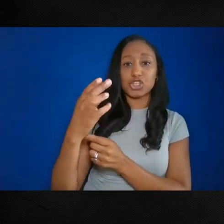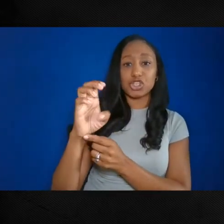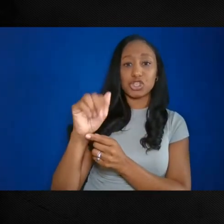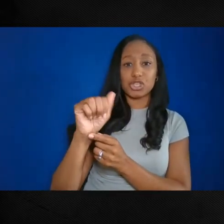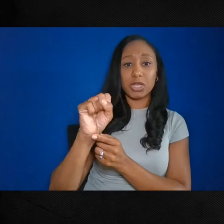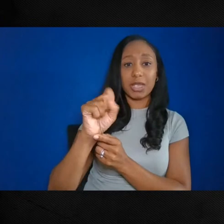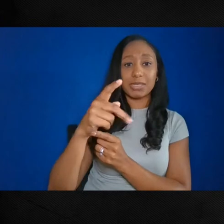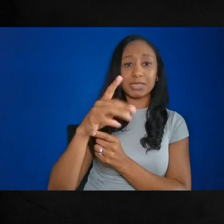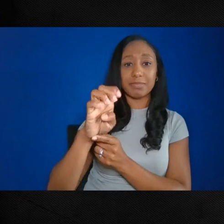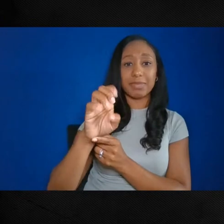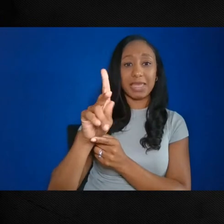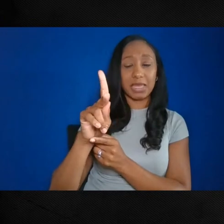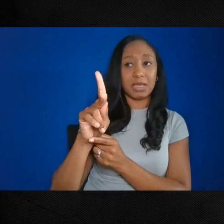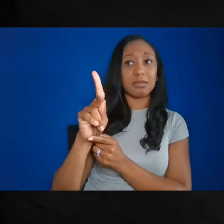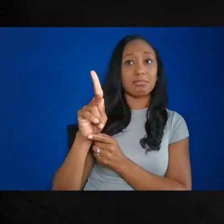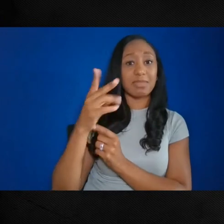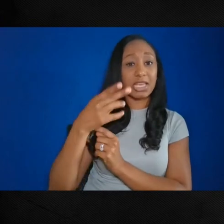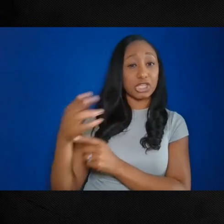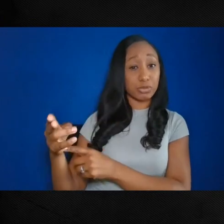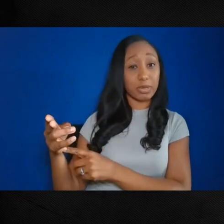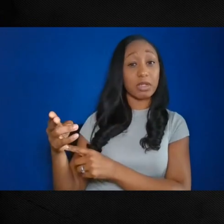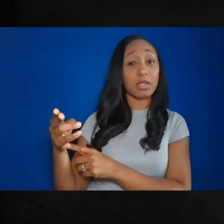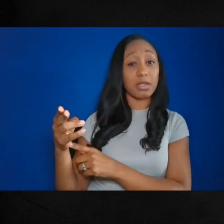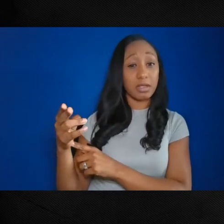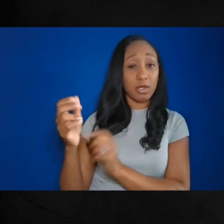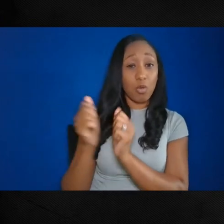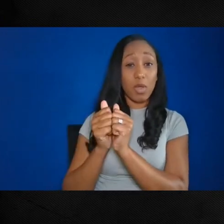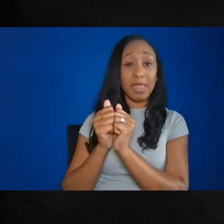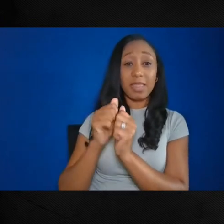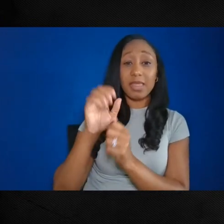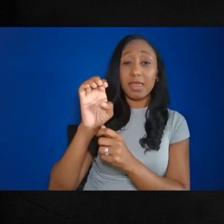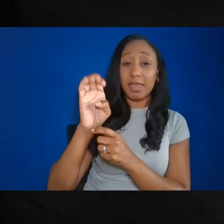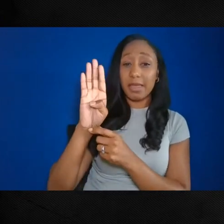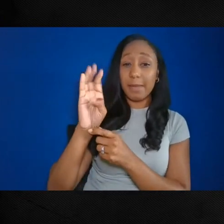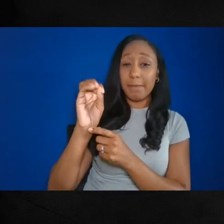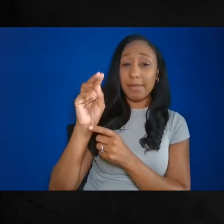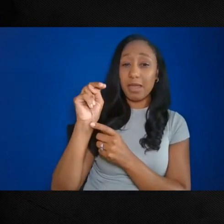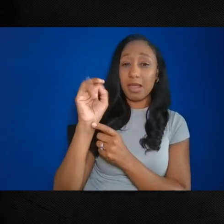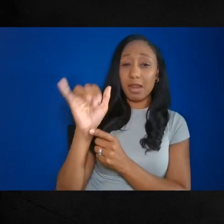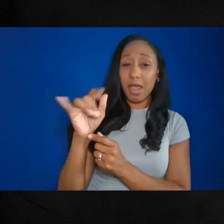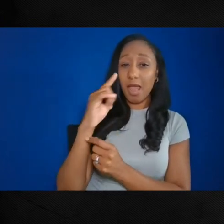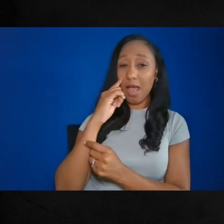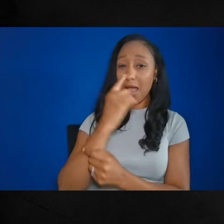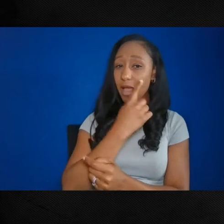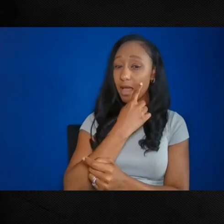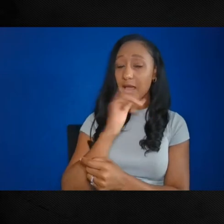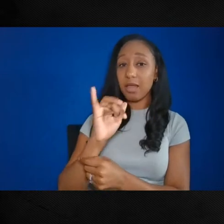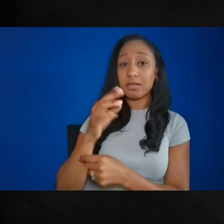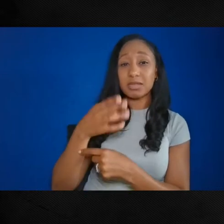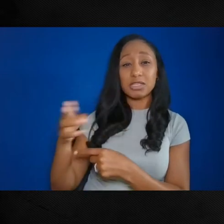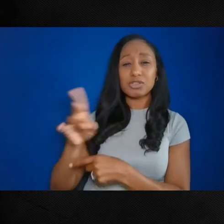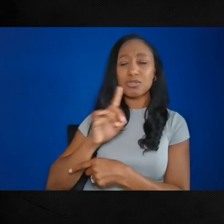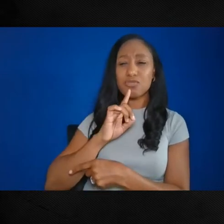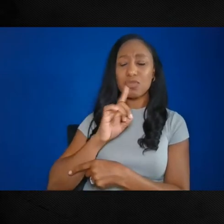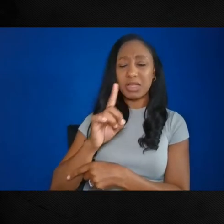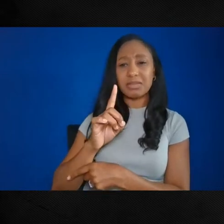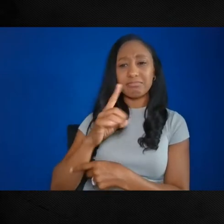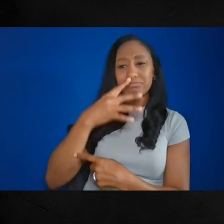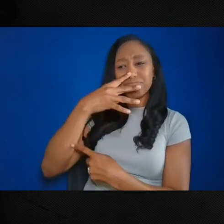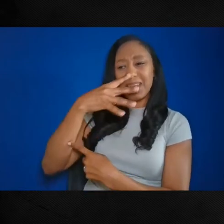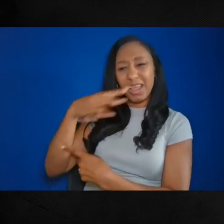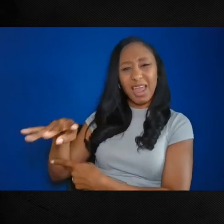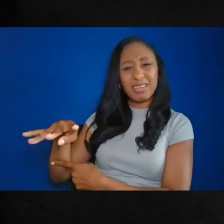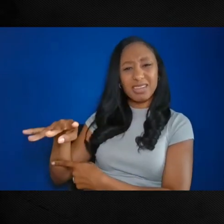through ebony eyes. Vince Leggett has worked tirelessly to fill an important and neglected gap in our